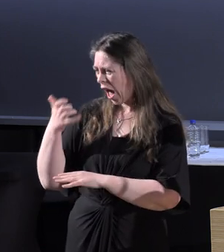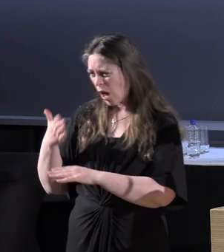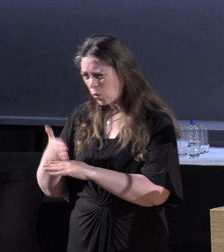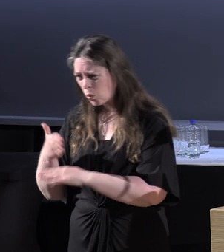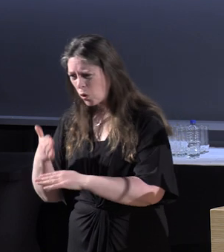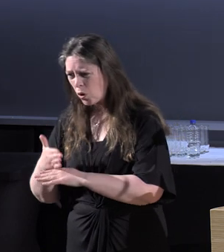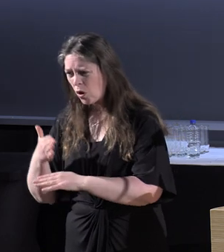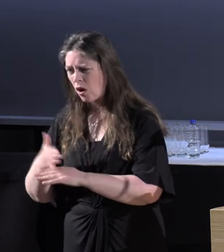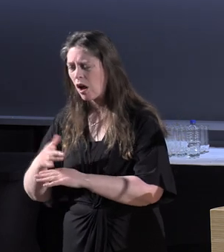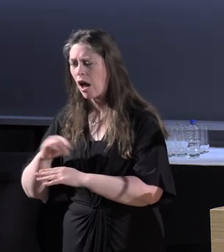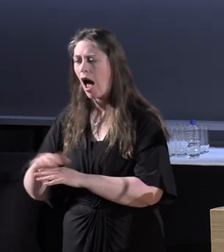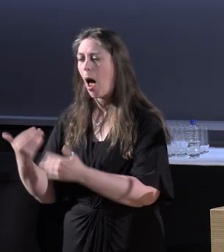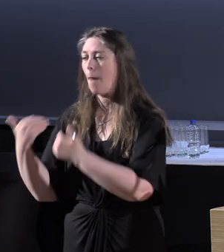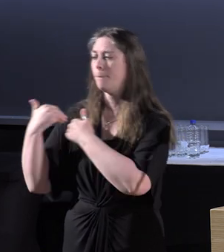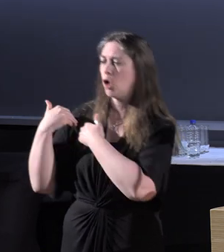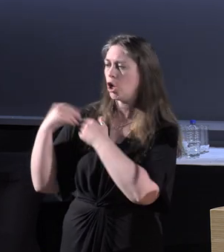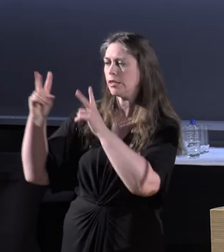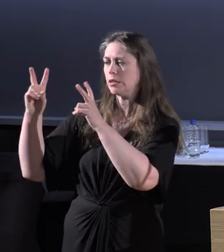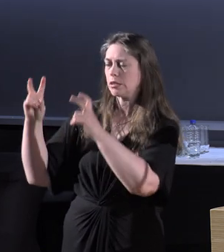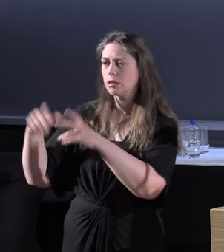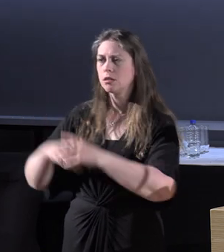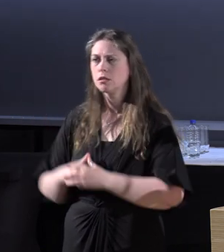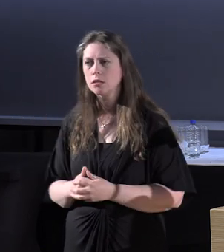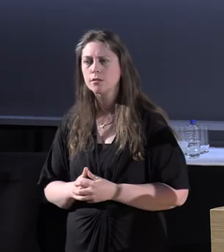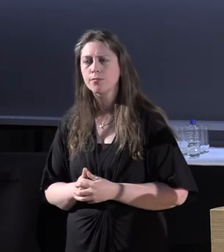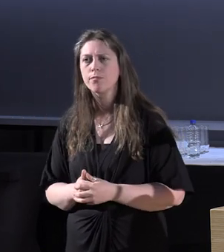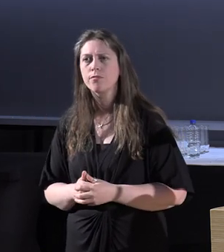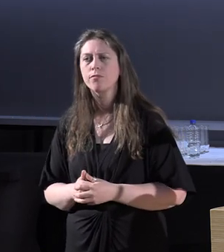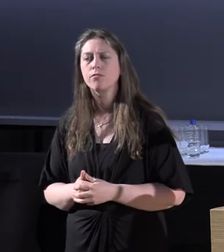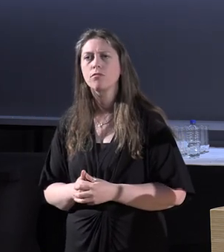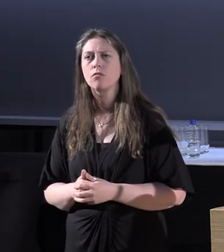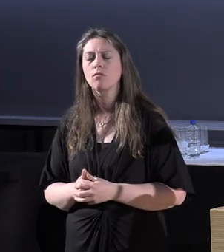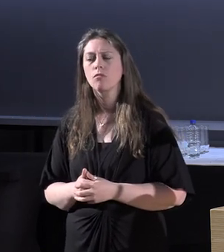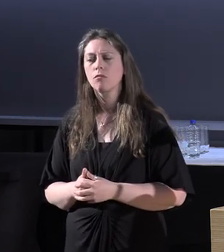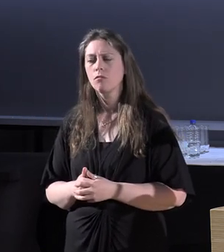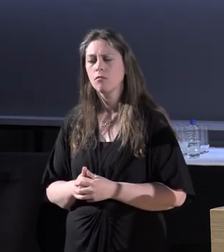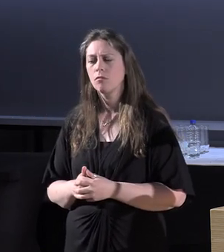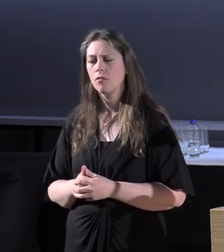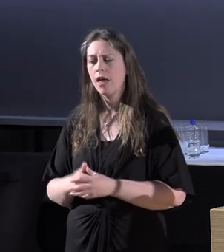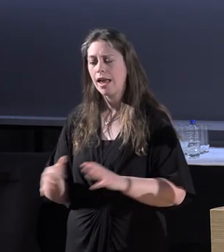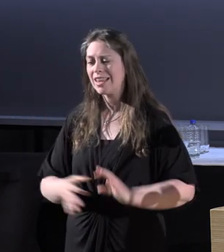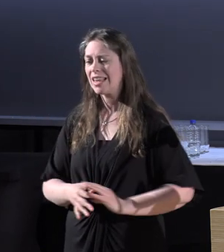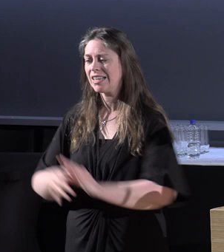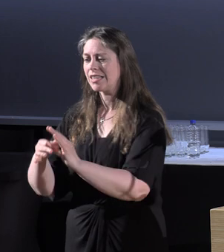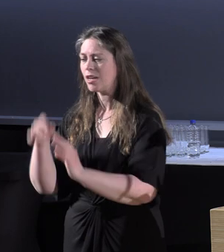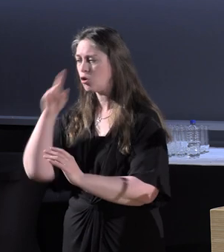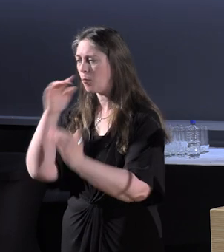are seen as a burden and ties that up into the status of people